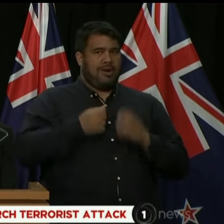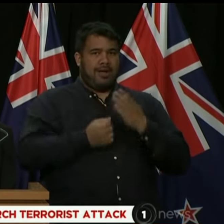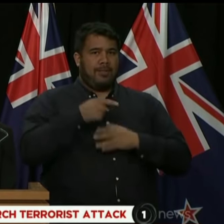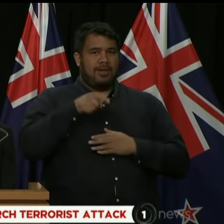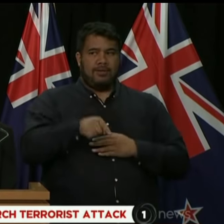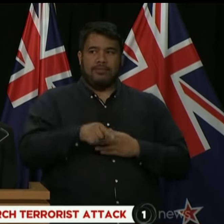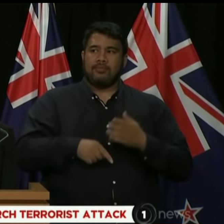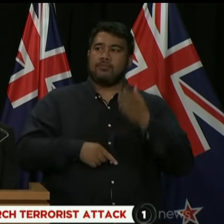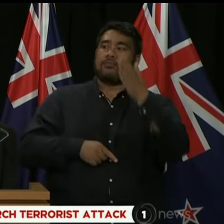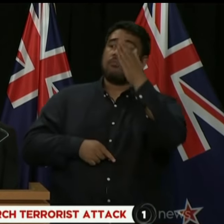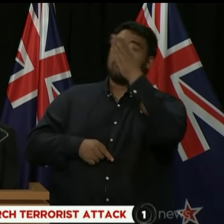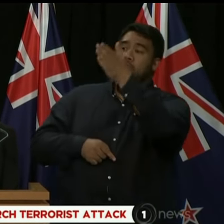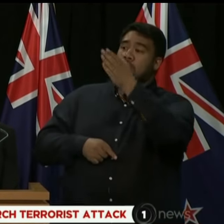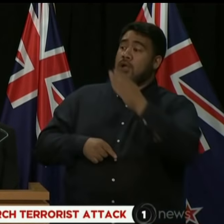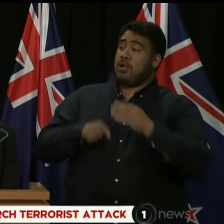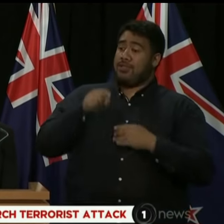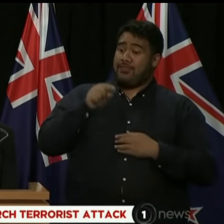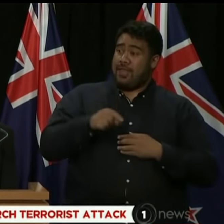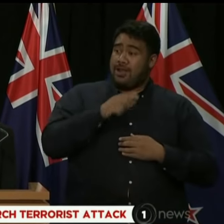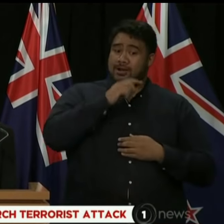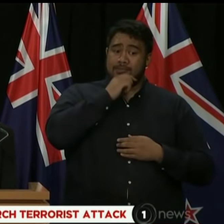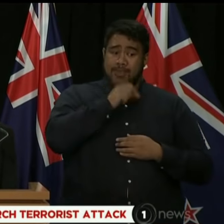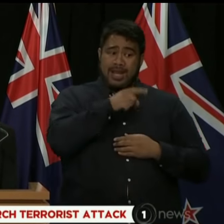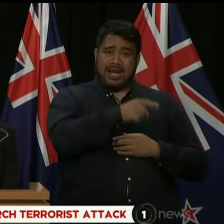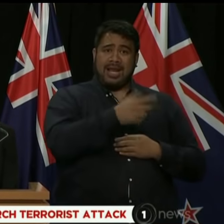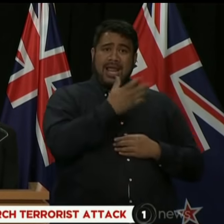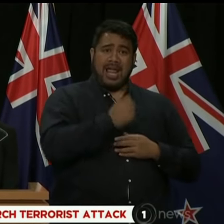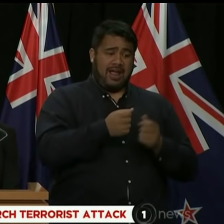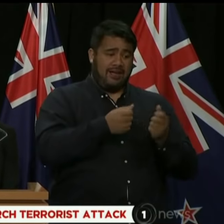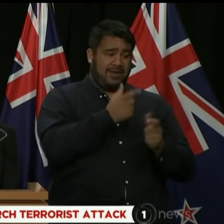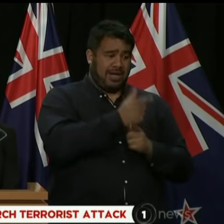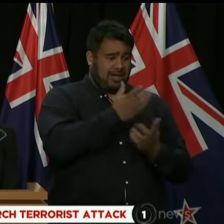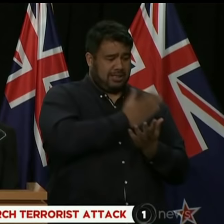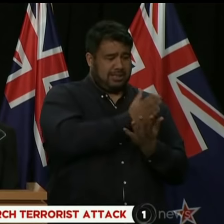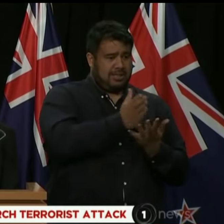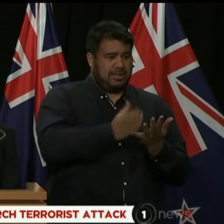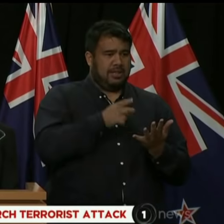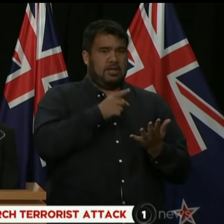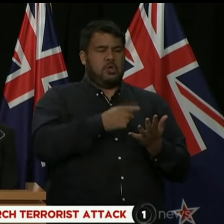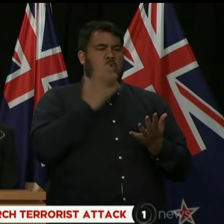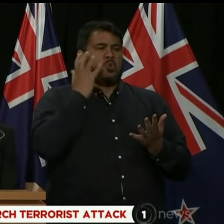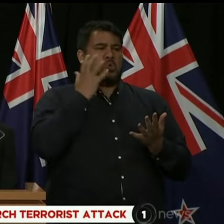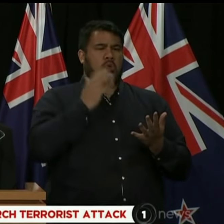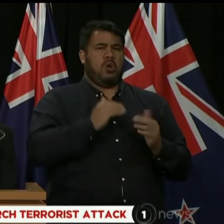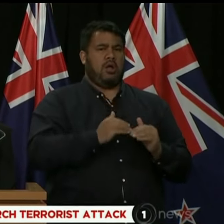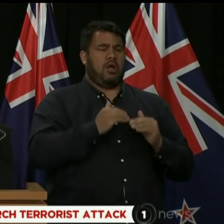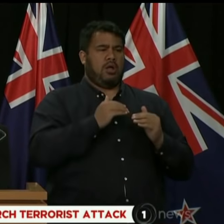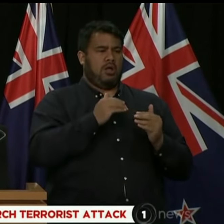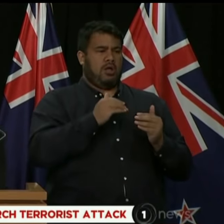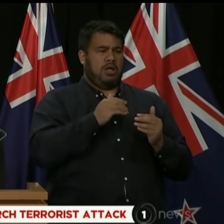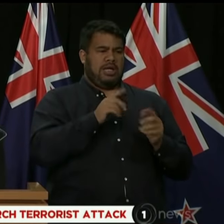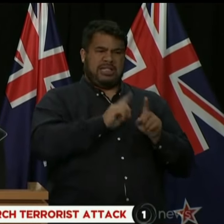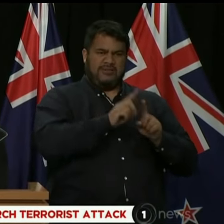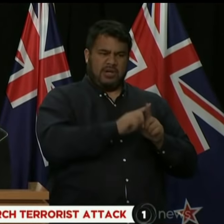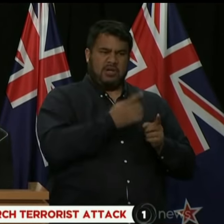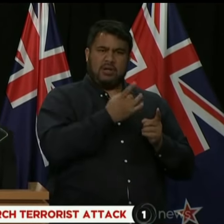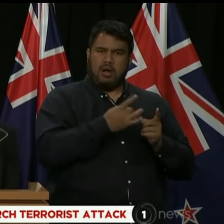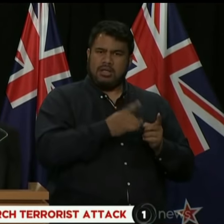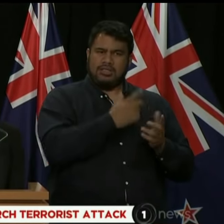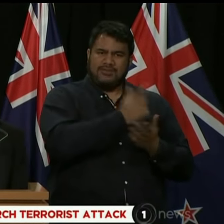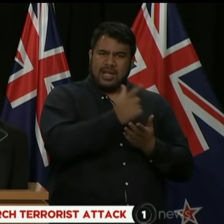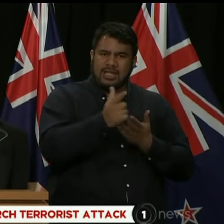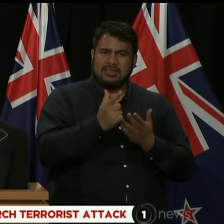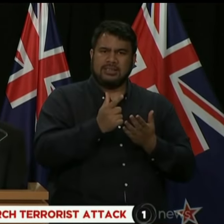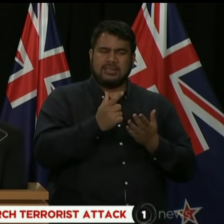of gun license for the firearms you used in the attack? That is my understanding. That seemed to be an incredibly high threshold. How, or a specialised